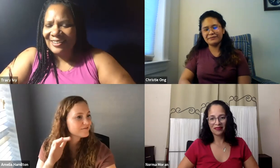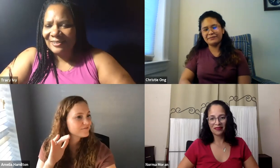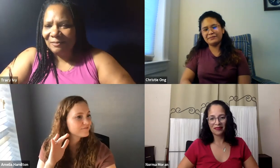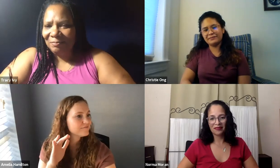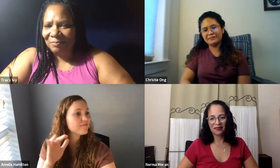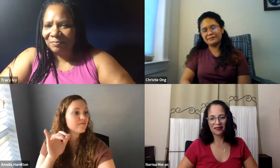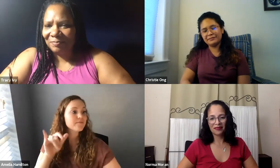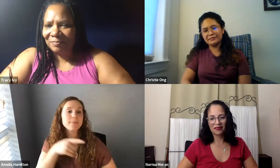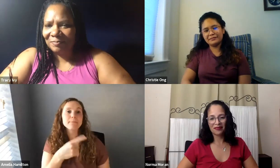advice.